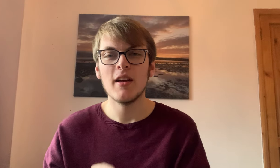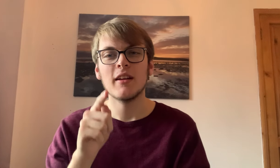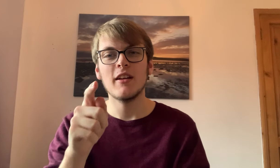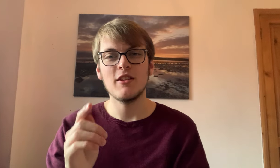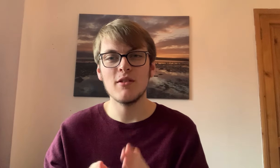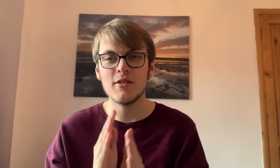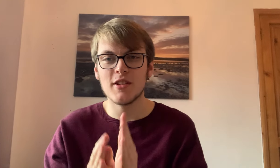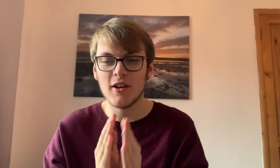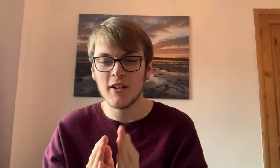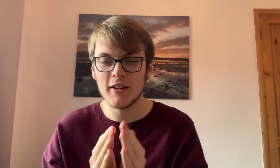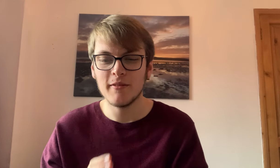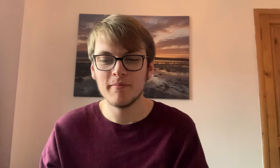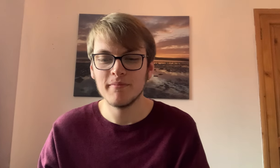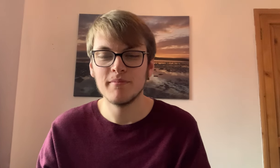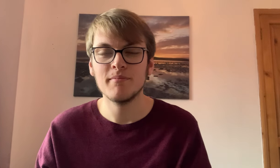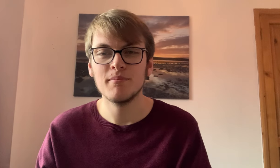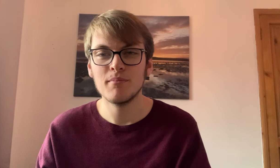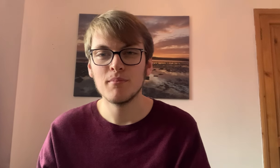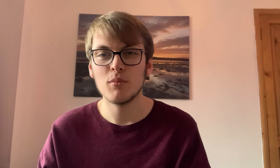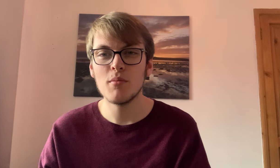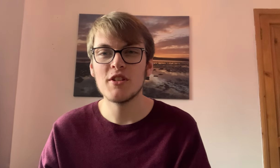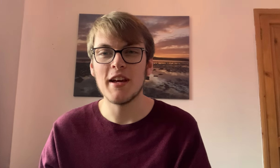Can you sign broomstick?